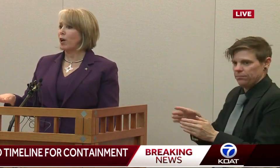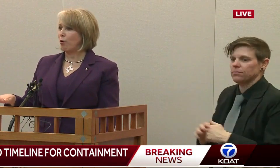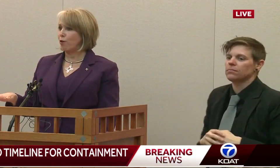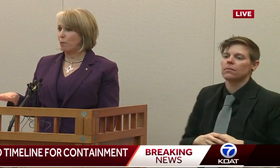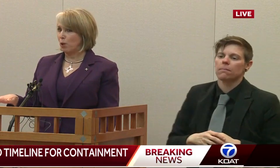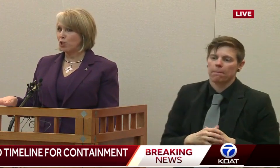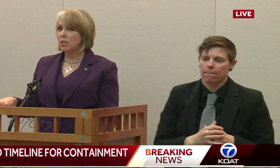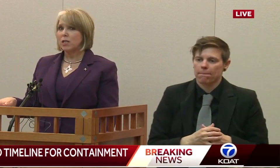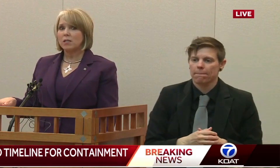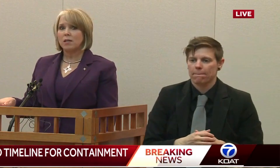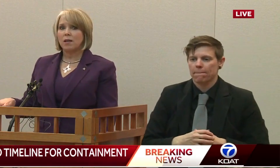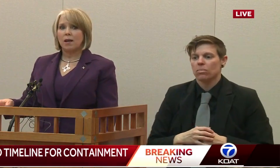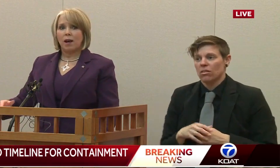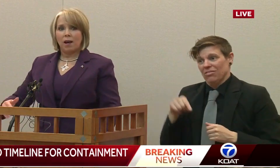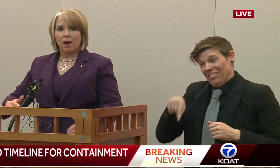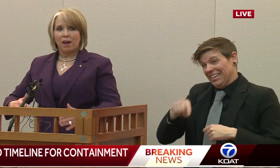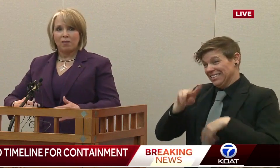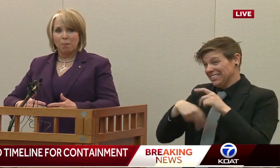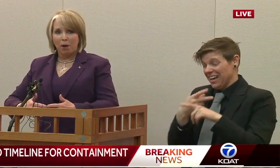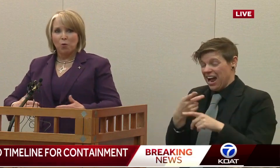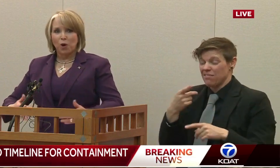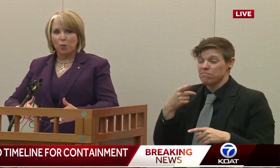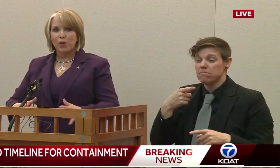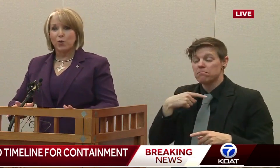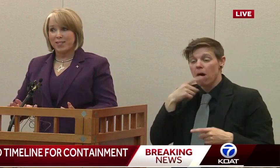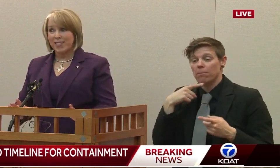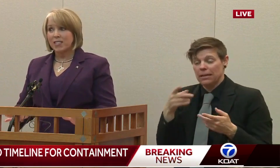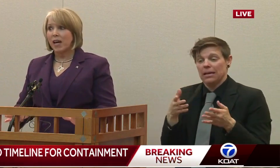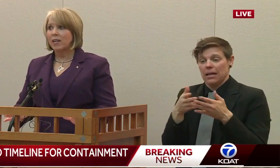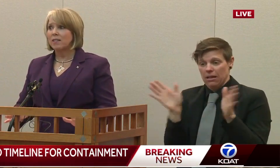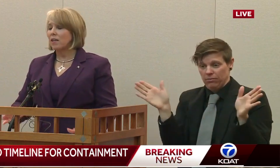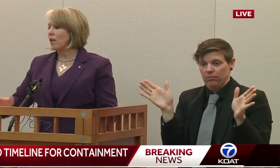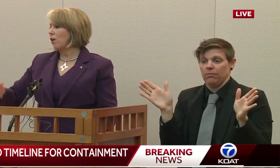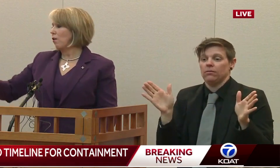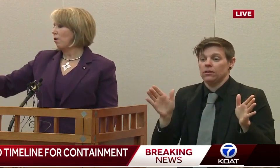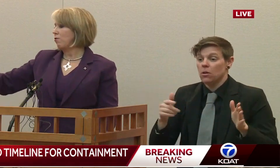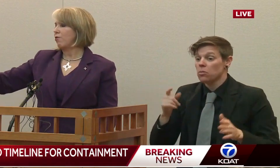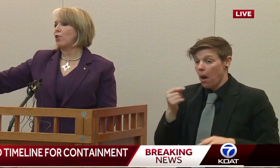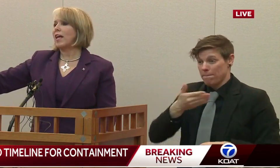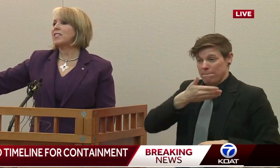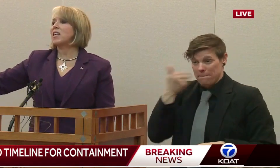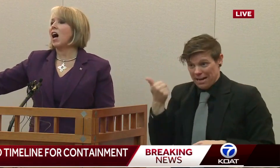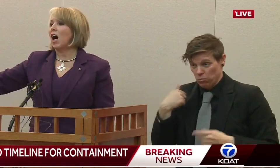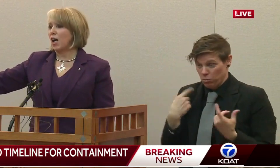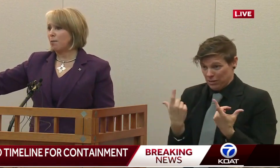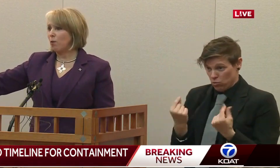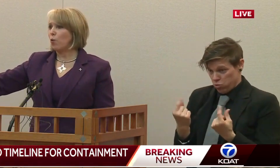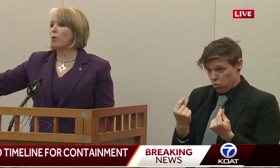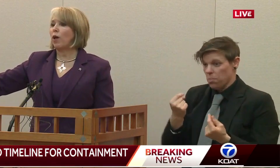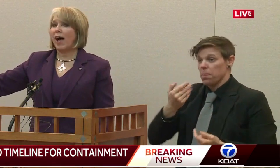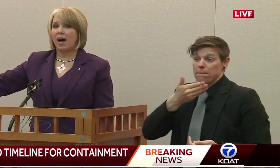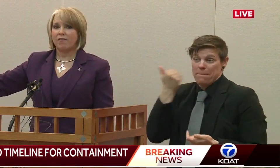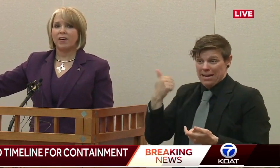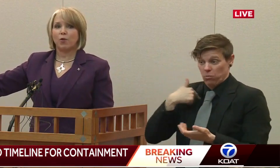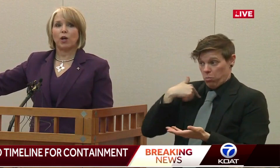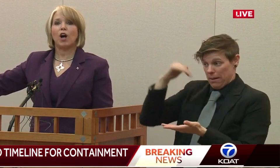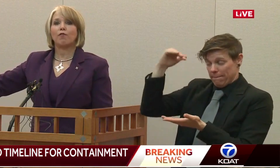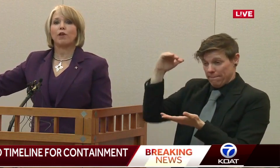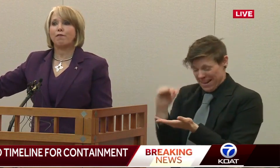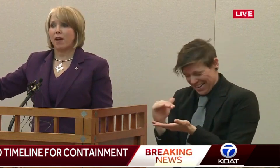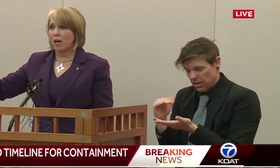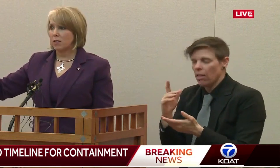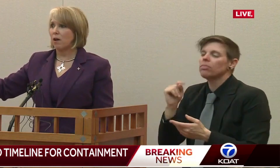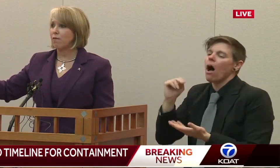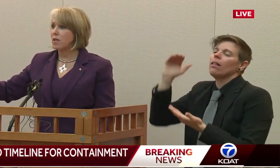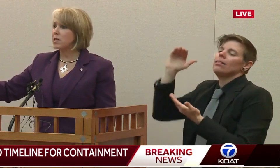of public health emergencies, and the better work we do as a state, the less time we will have in the